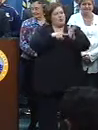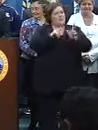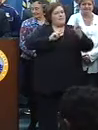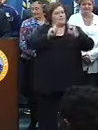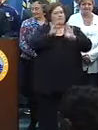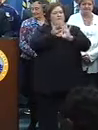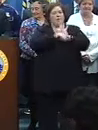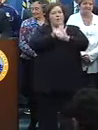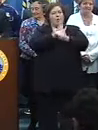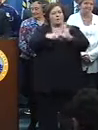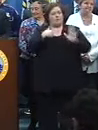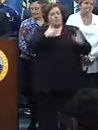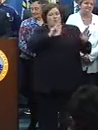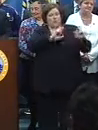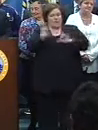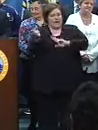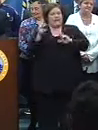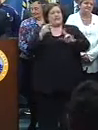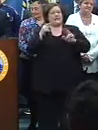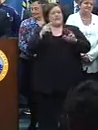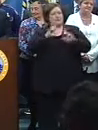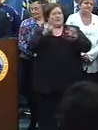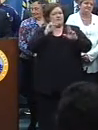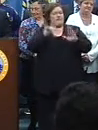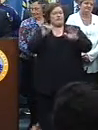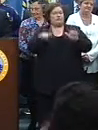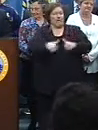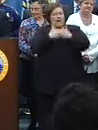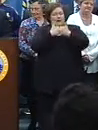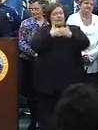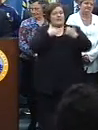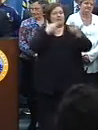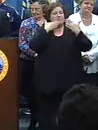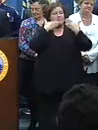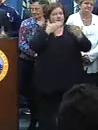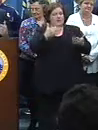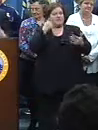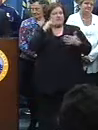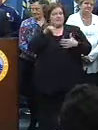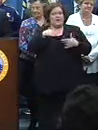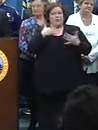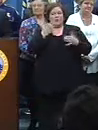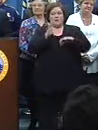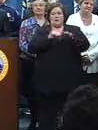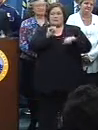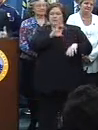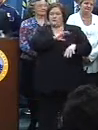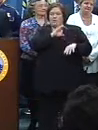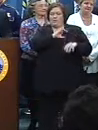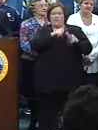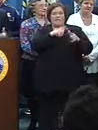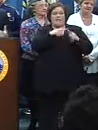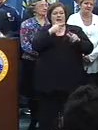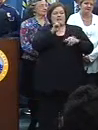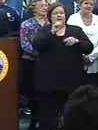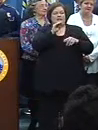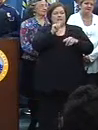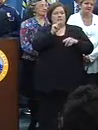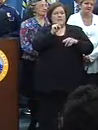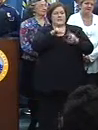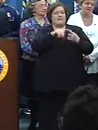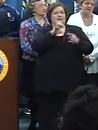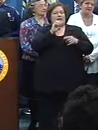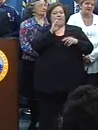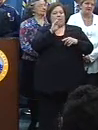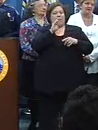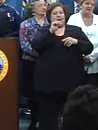people of New Orleans are ready and are up to that challenge. So I thank you all for that. I'd like to call Chief Surpass and then Sheriff Guzman, Colonel Mike